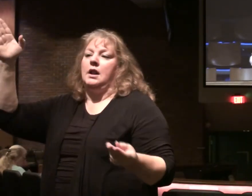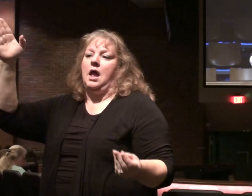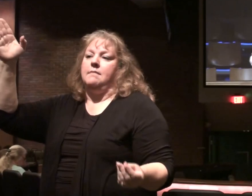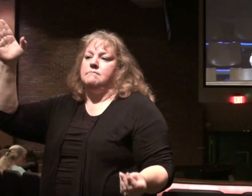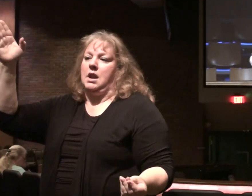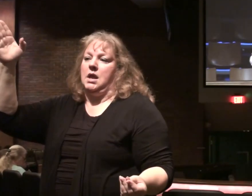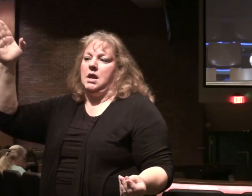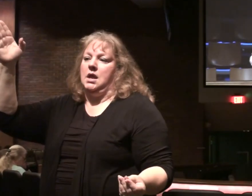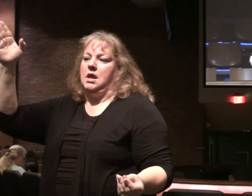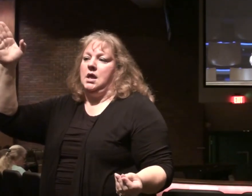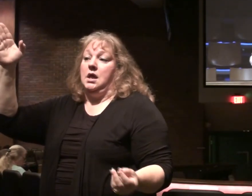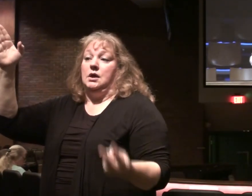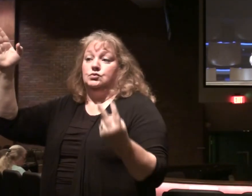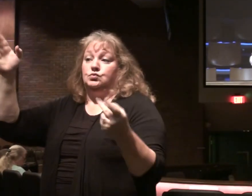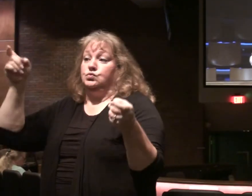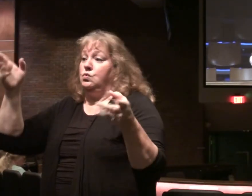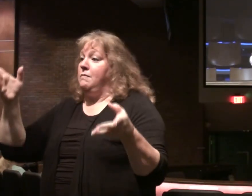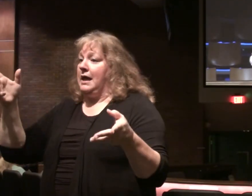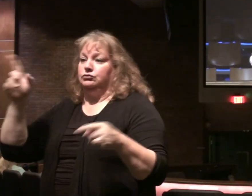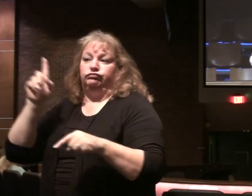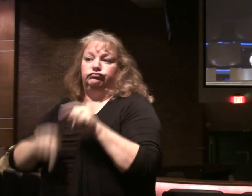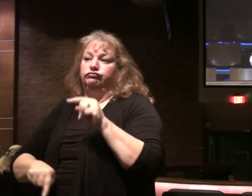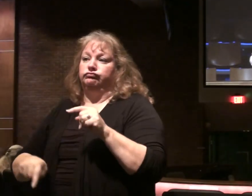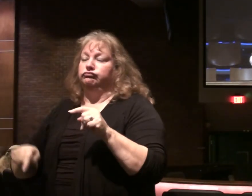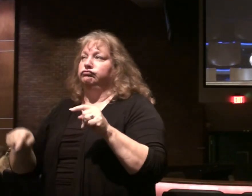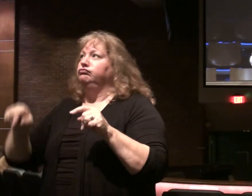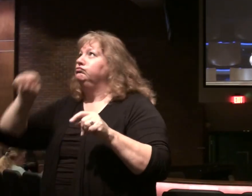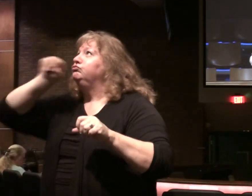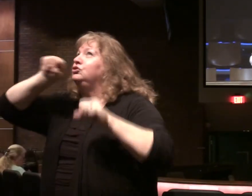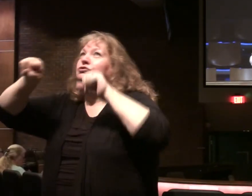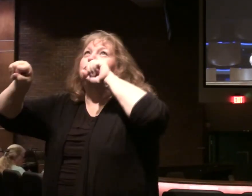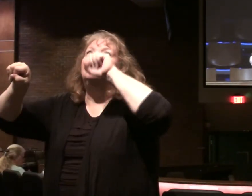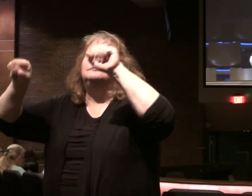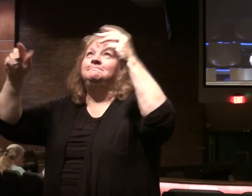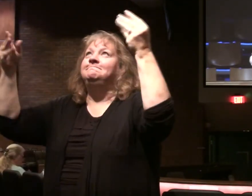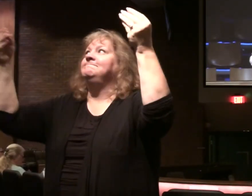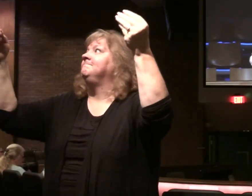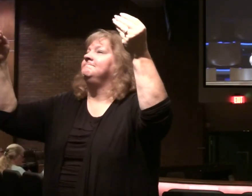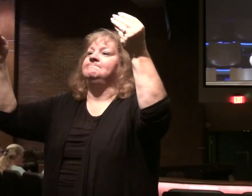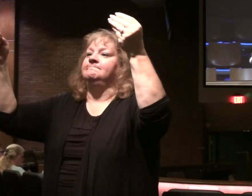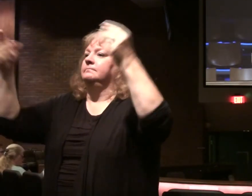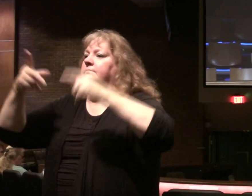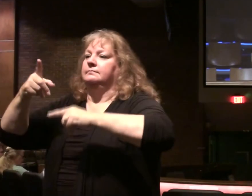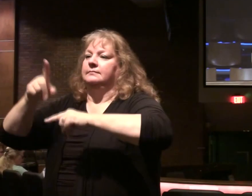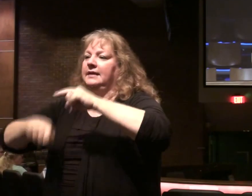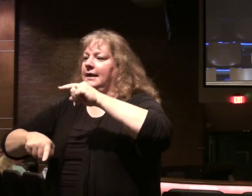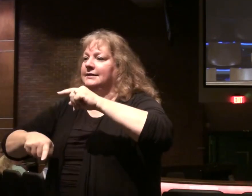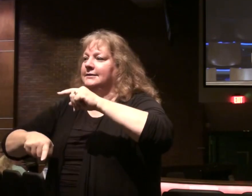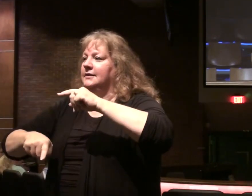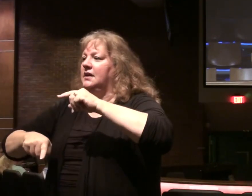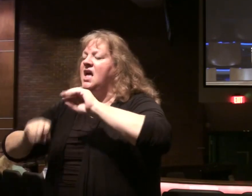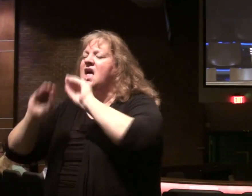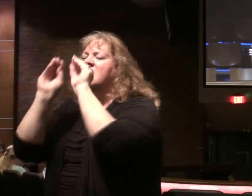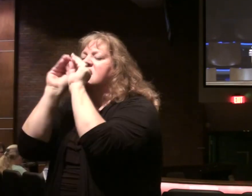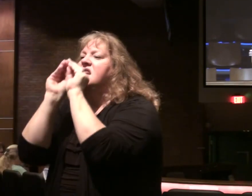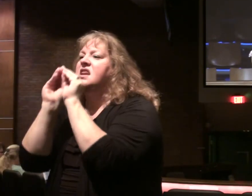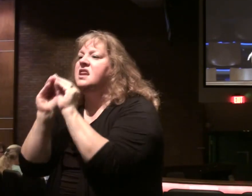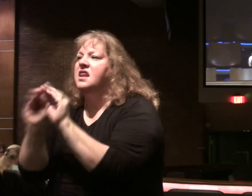There can't be two masters. There can't be two chief loves. Back to Luke 14. It can't be anything.